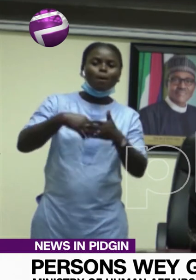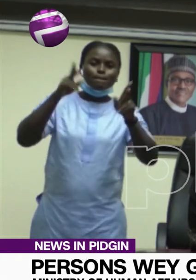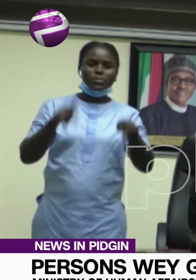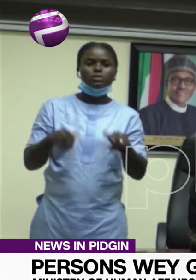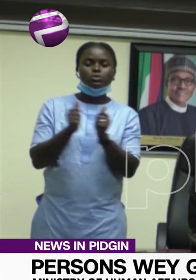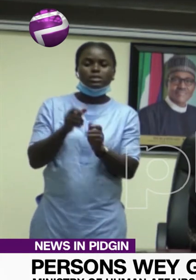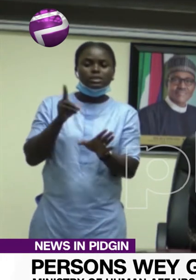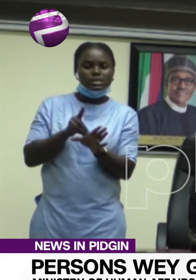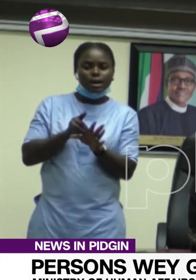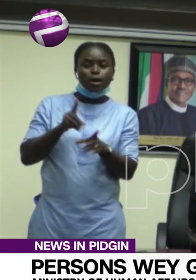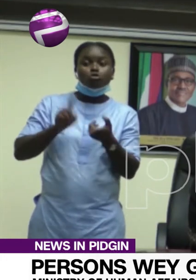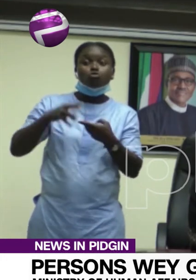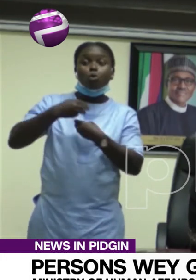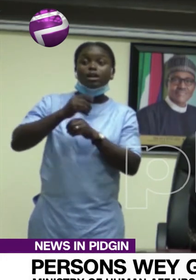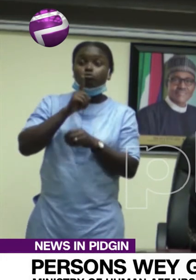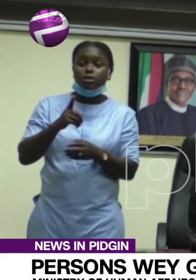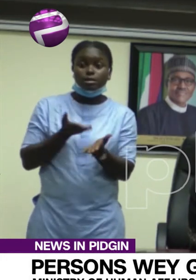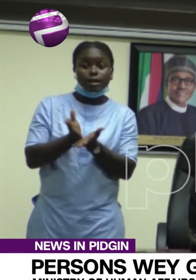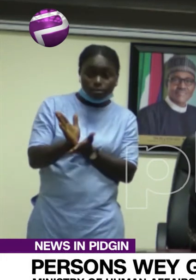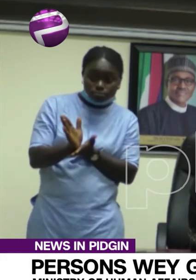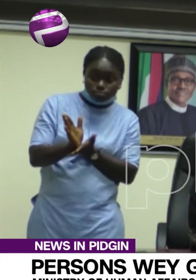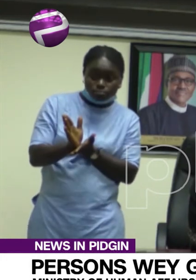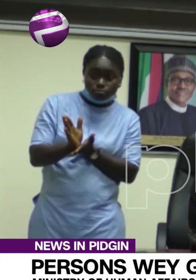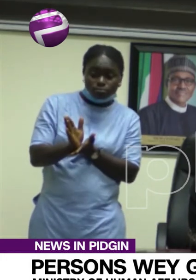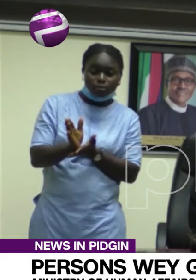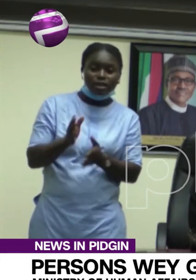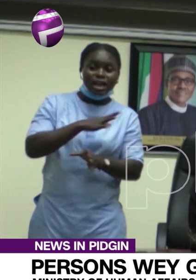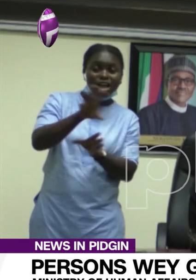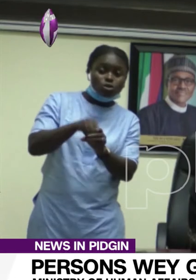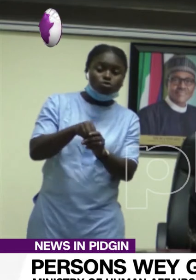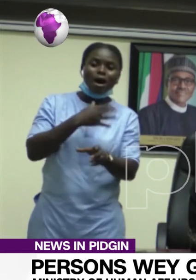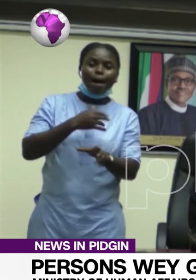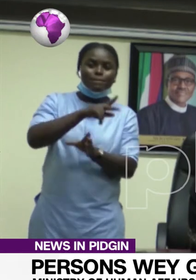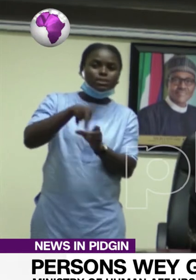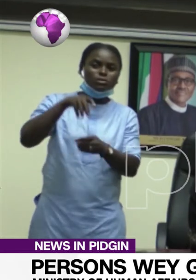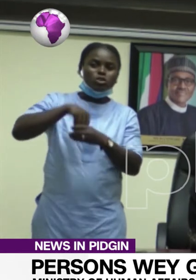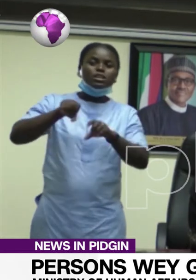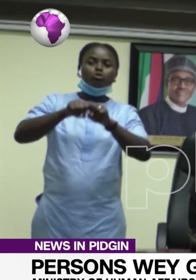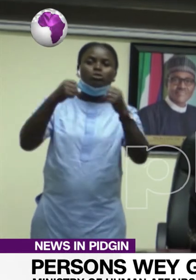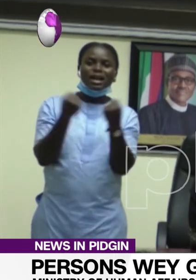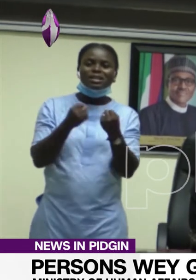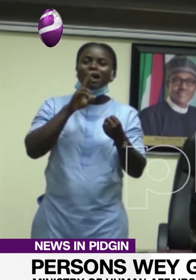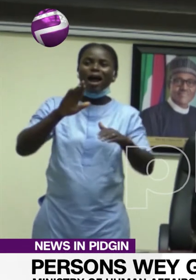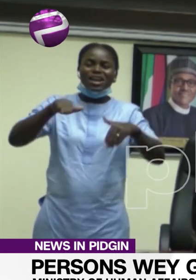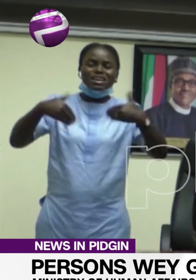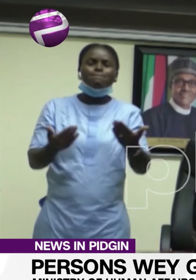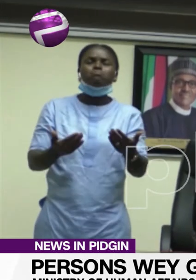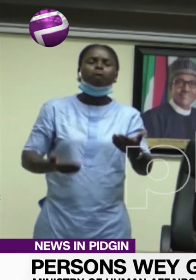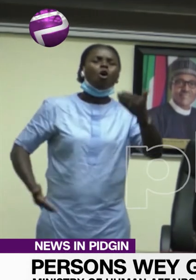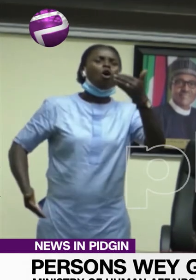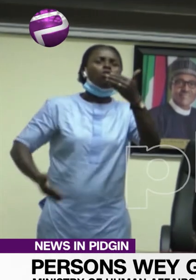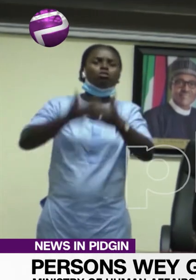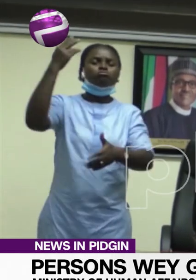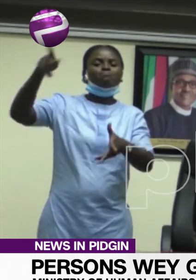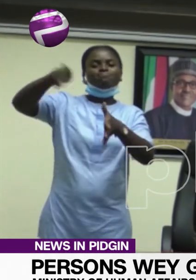to ensure their rights, inclusion, and participation in the society are given utmost priority.